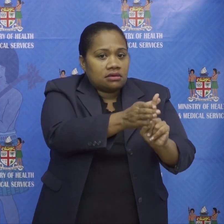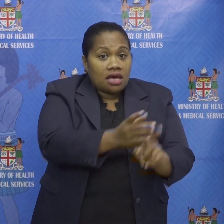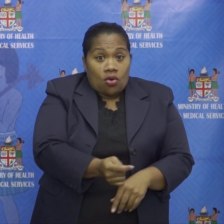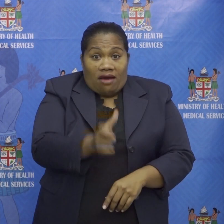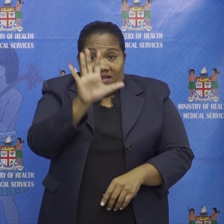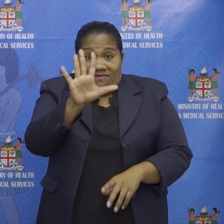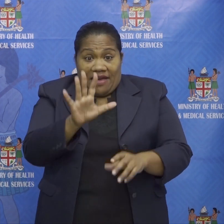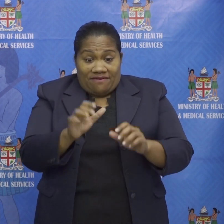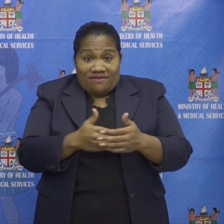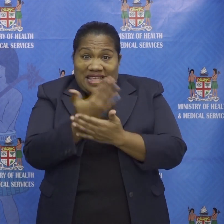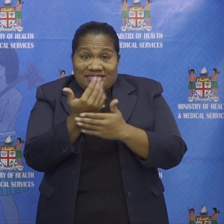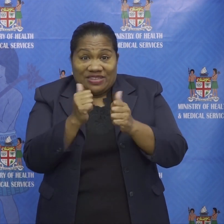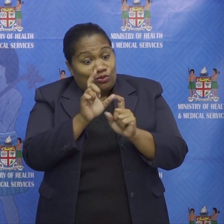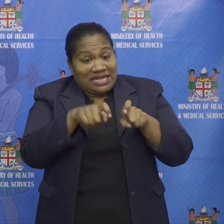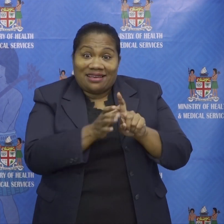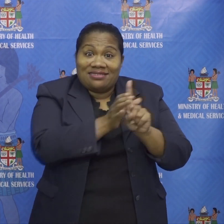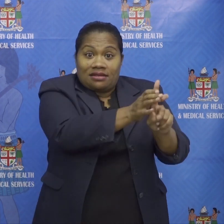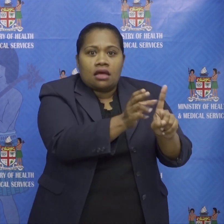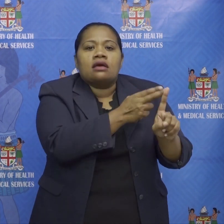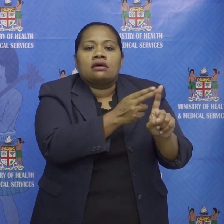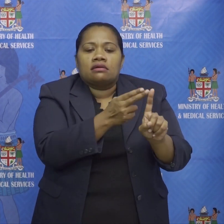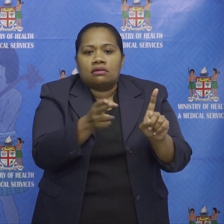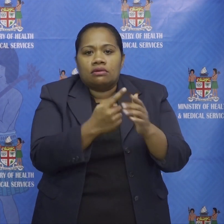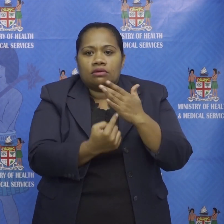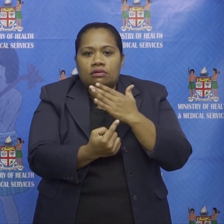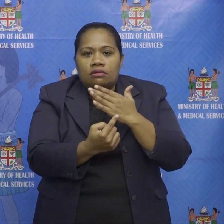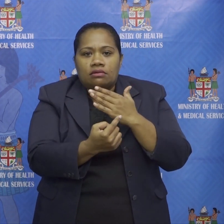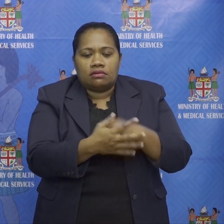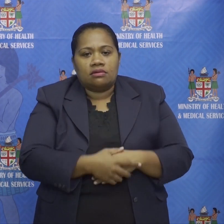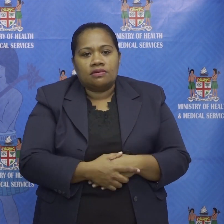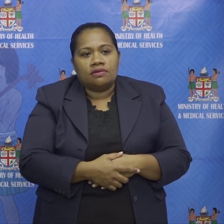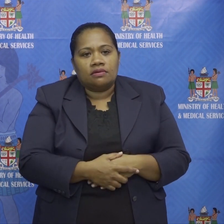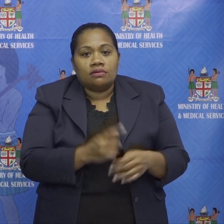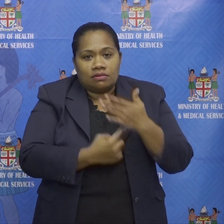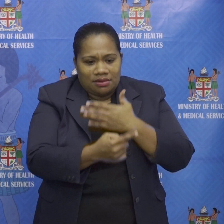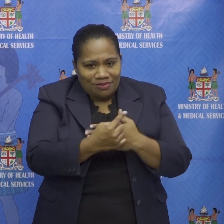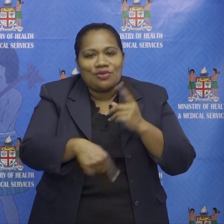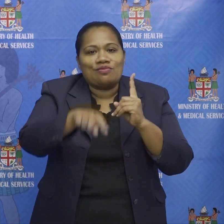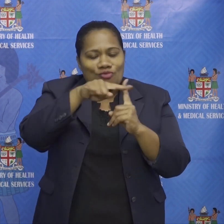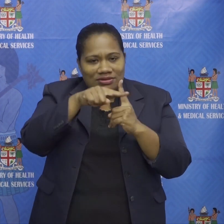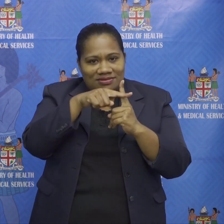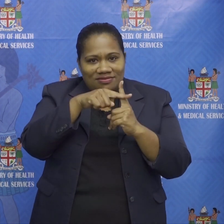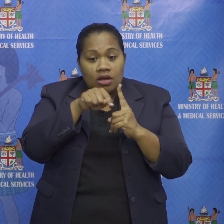five days in quarantine they are not considered a transmission risk to the public